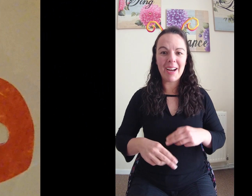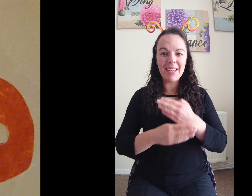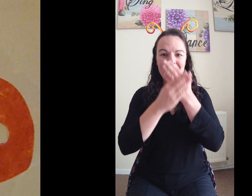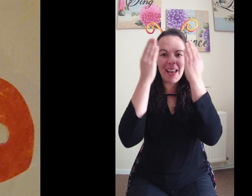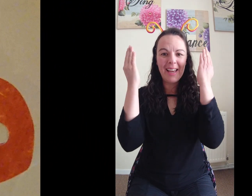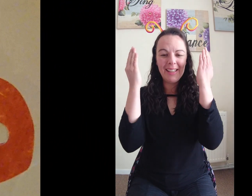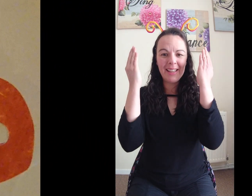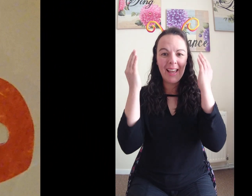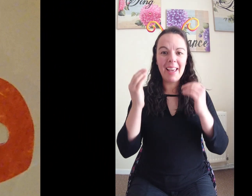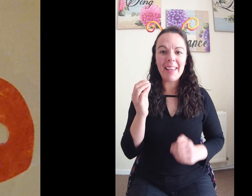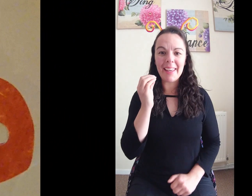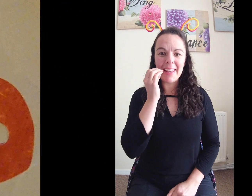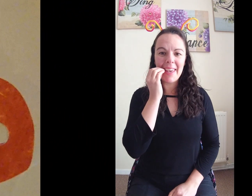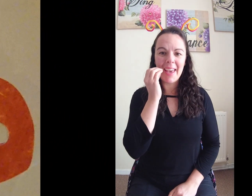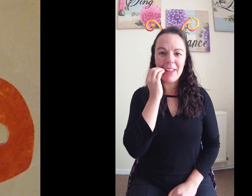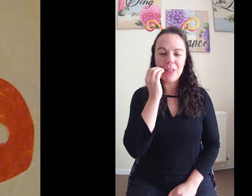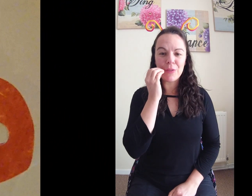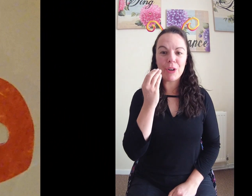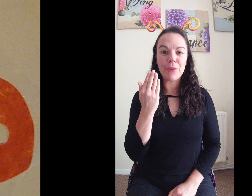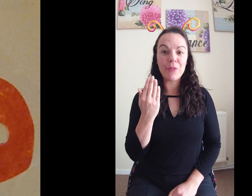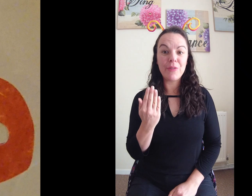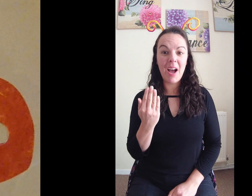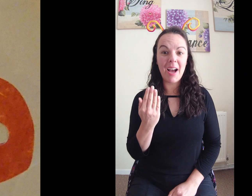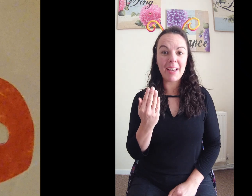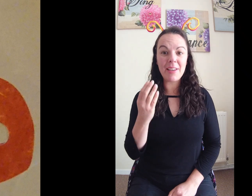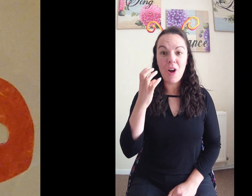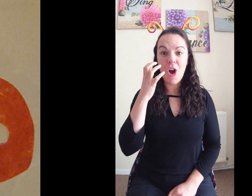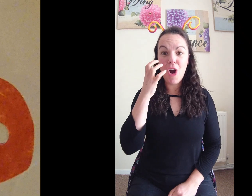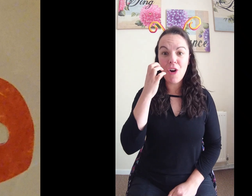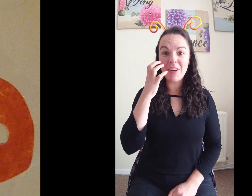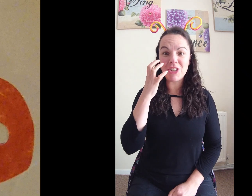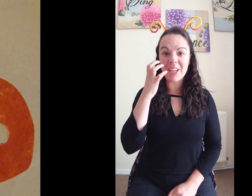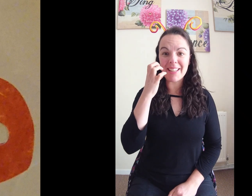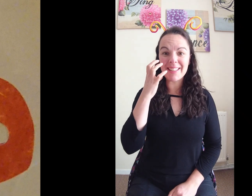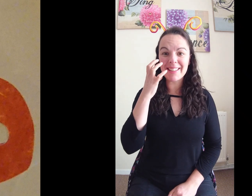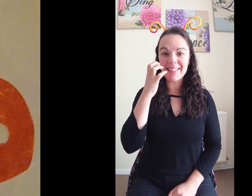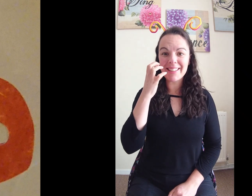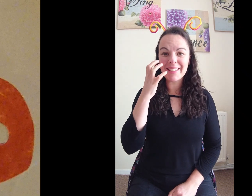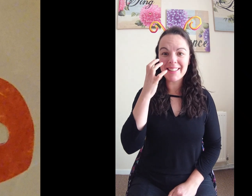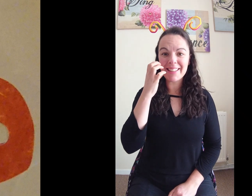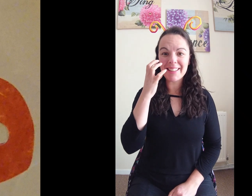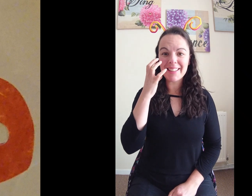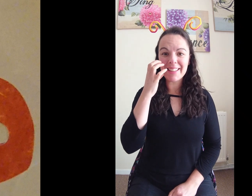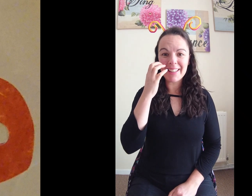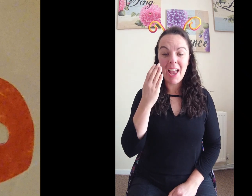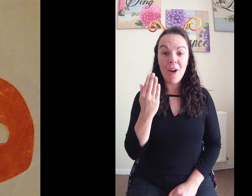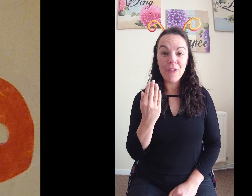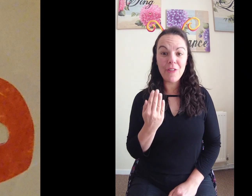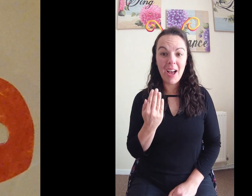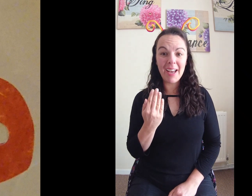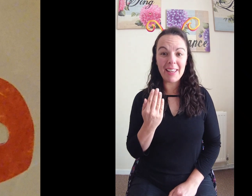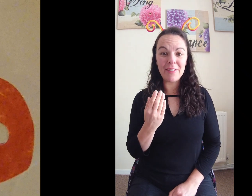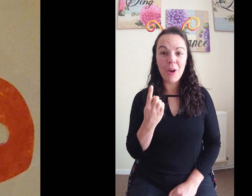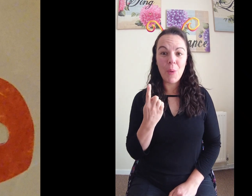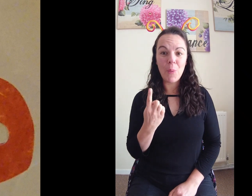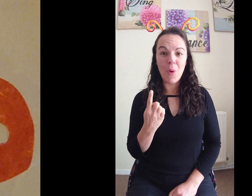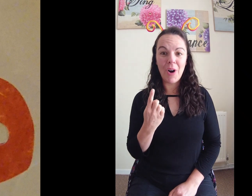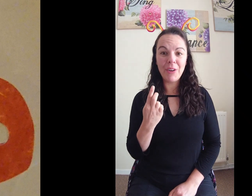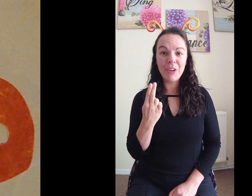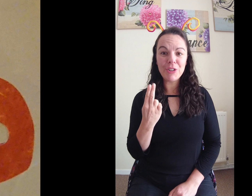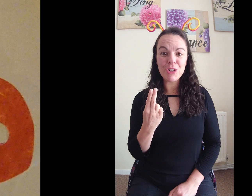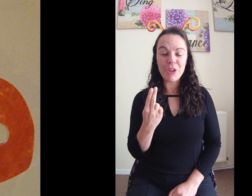Friday he ate through five oranges. Five!